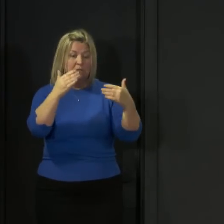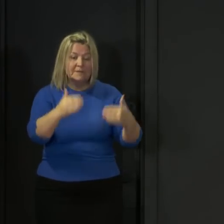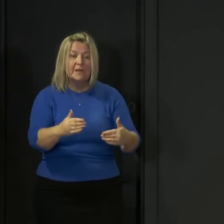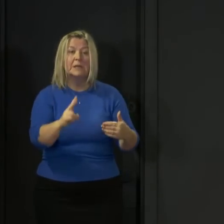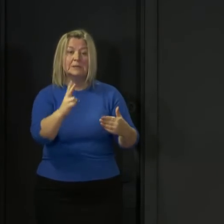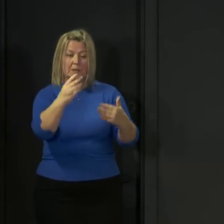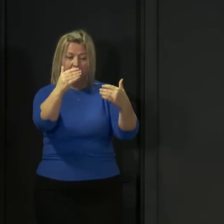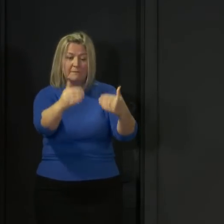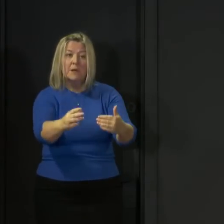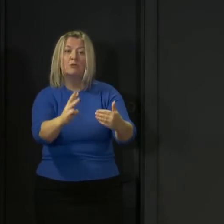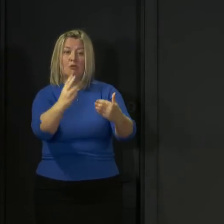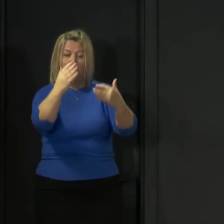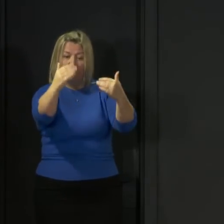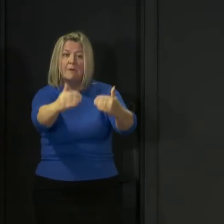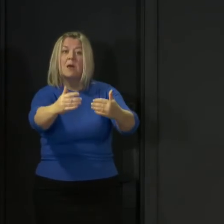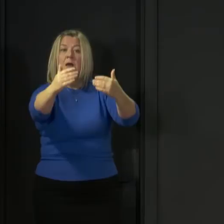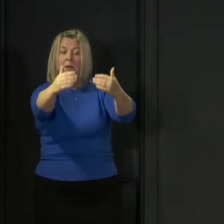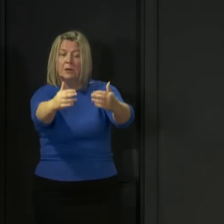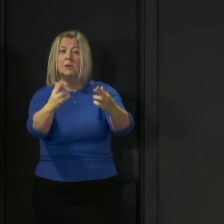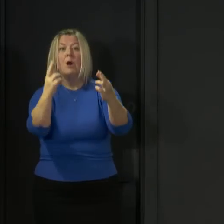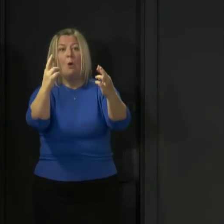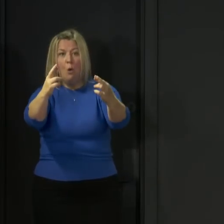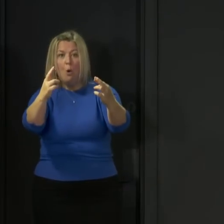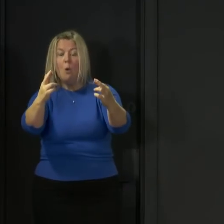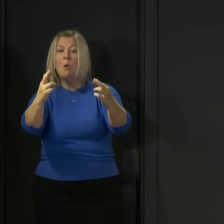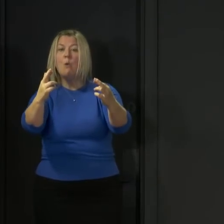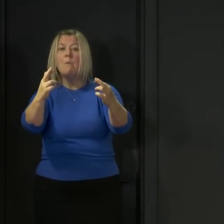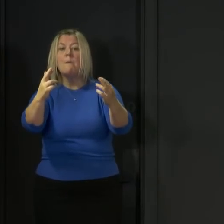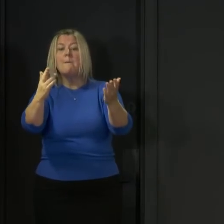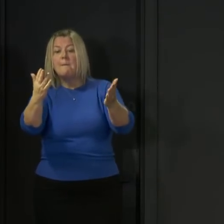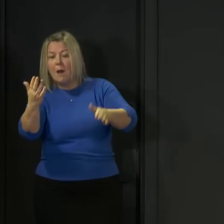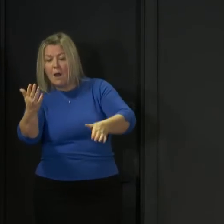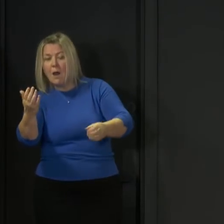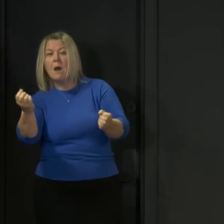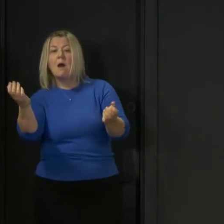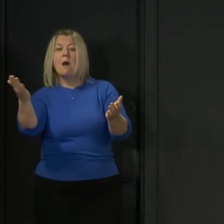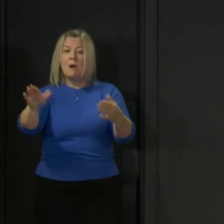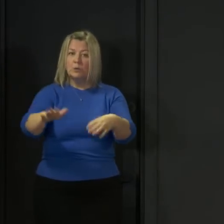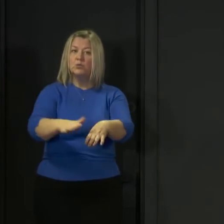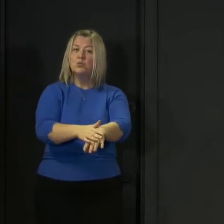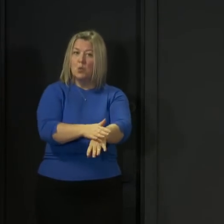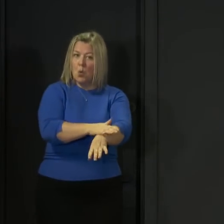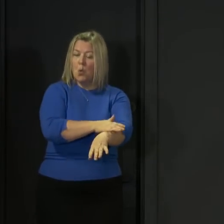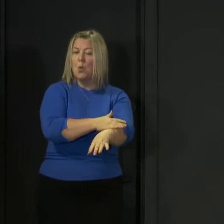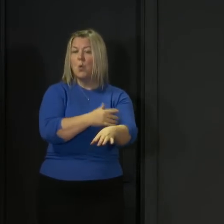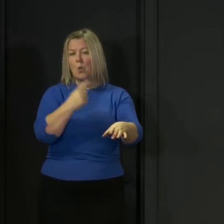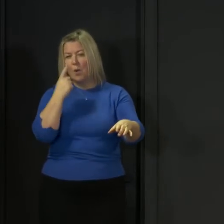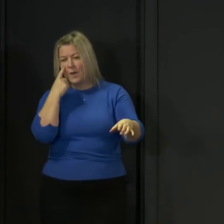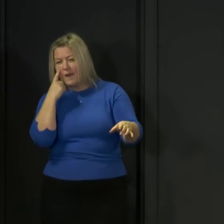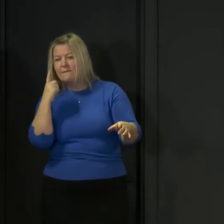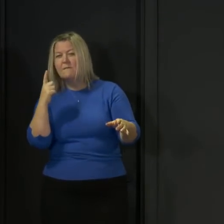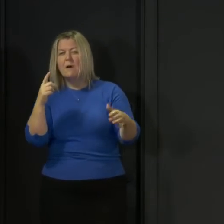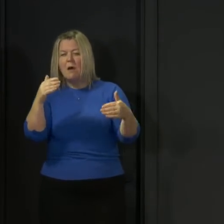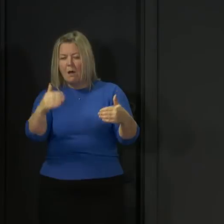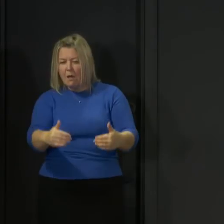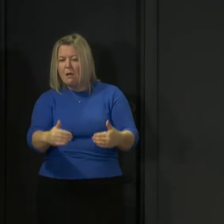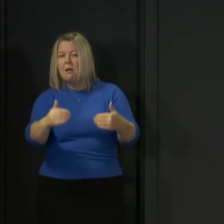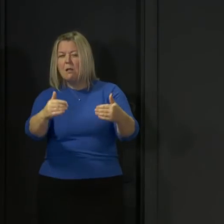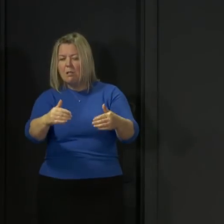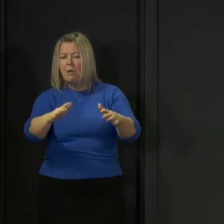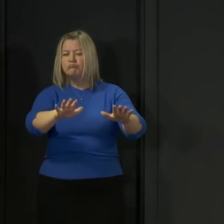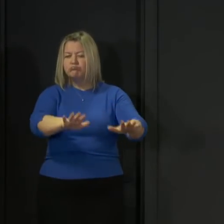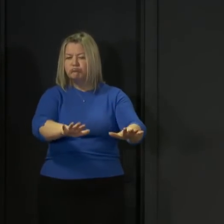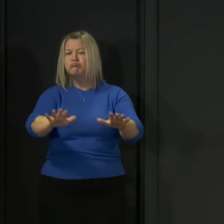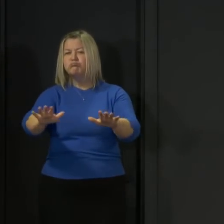to come out of this lockdown in a, yes, a phased and gradually and careful way, but also a steady way. And I